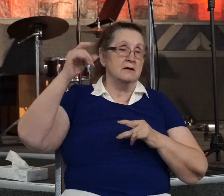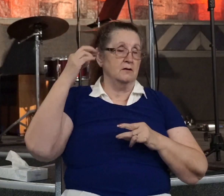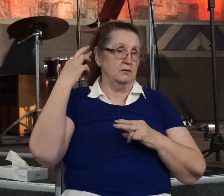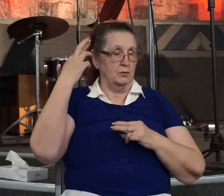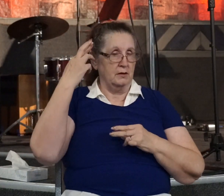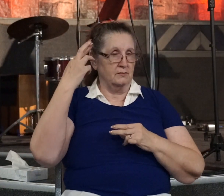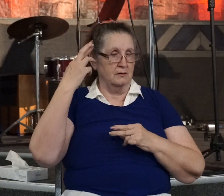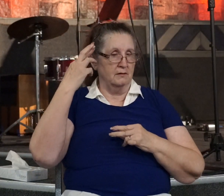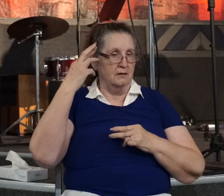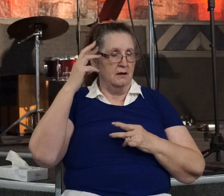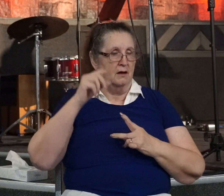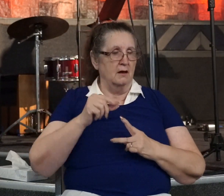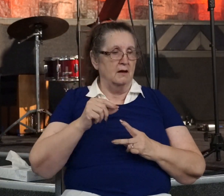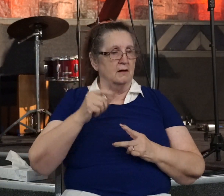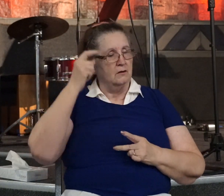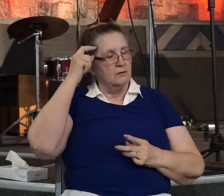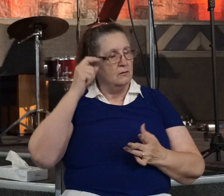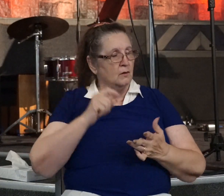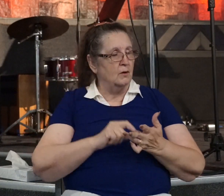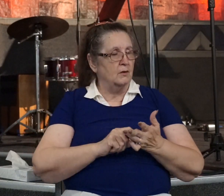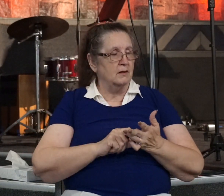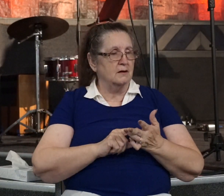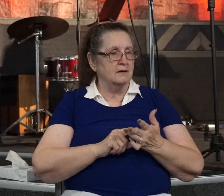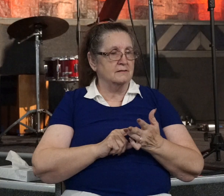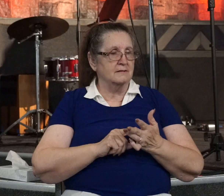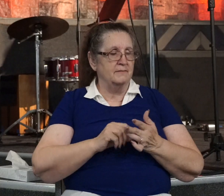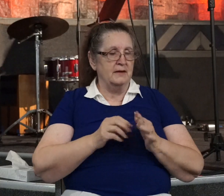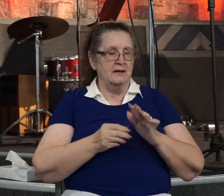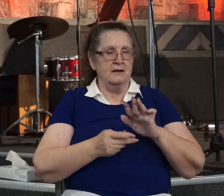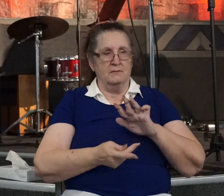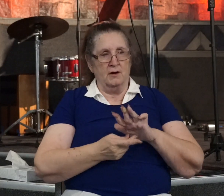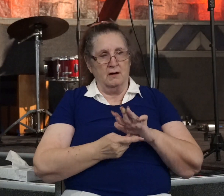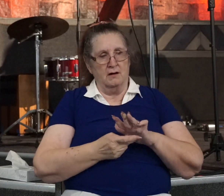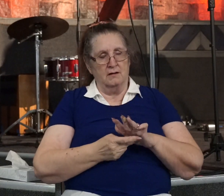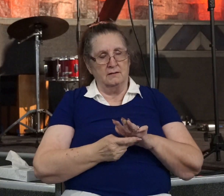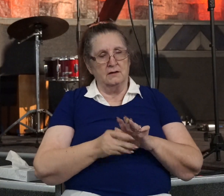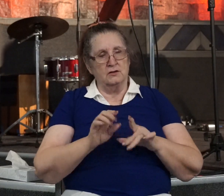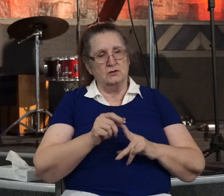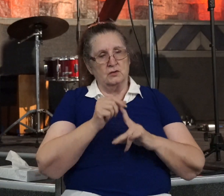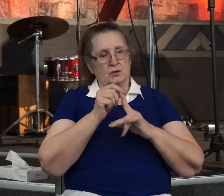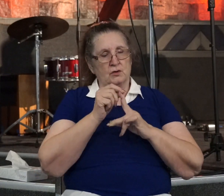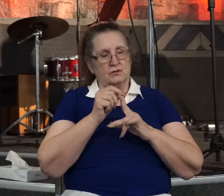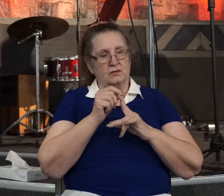Saul was chosen as a vessel to bear Jesus' name to the Gentiles.